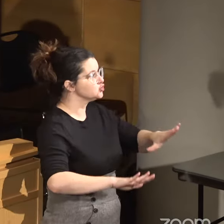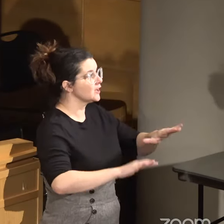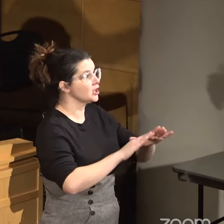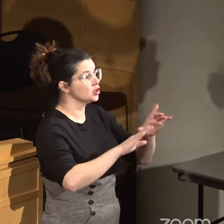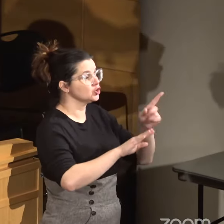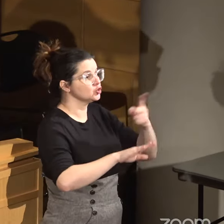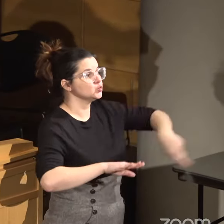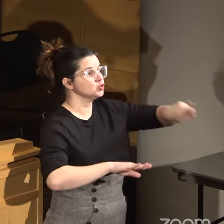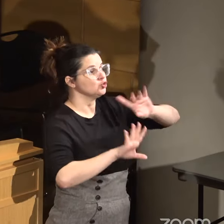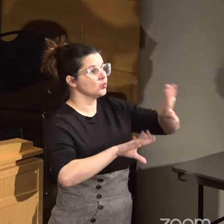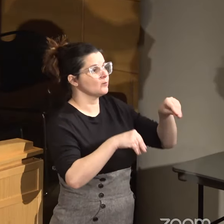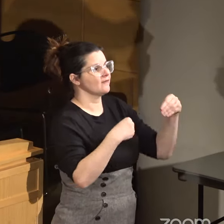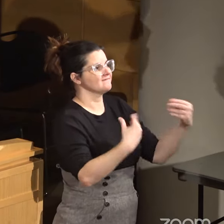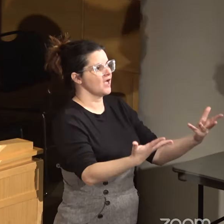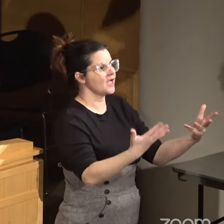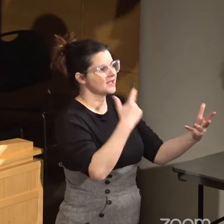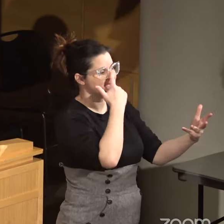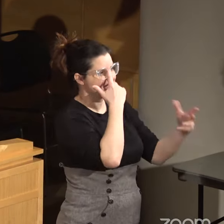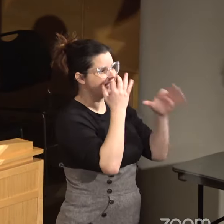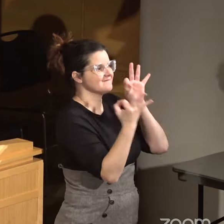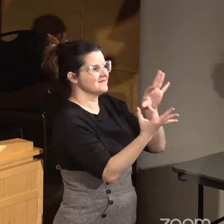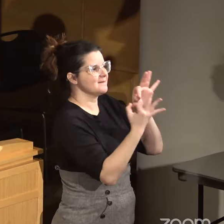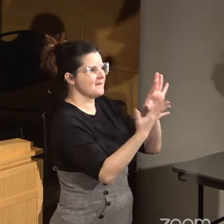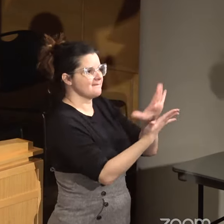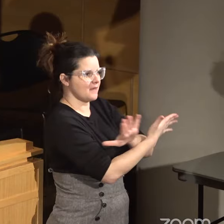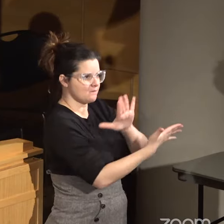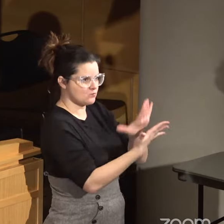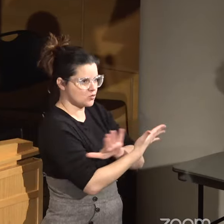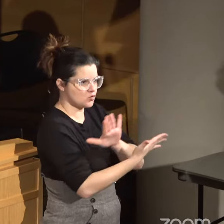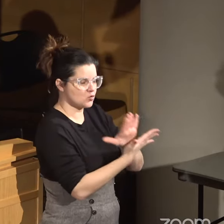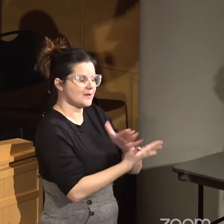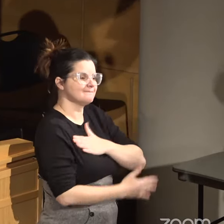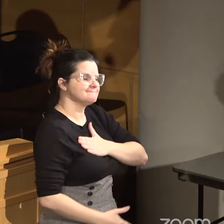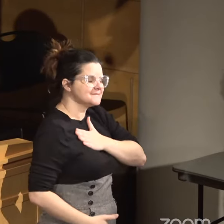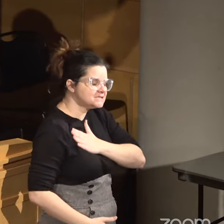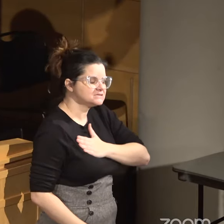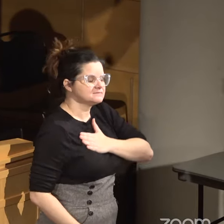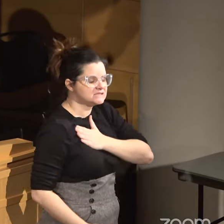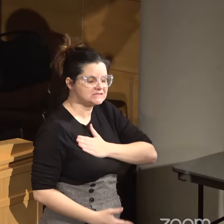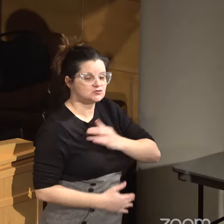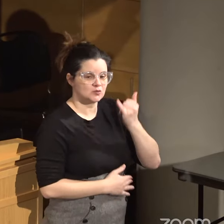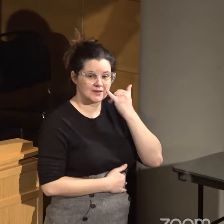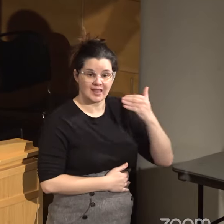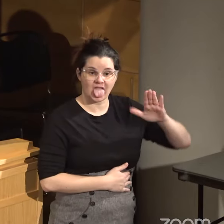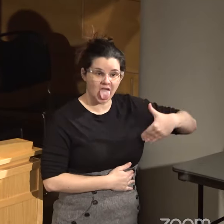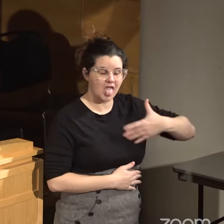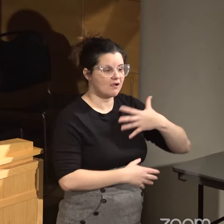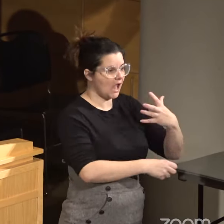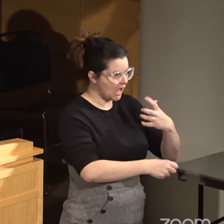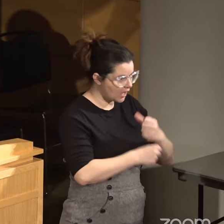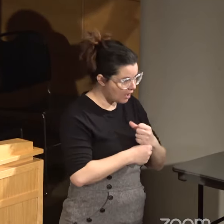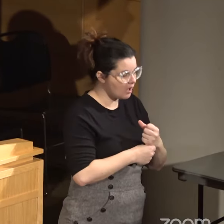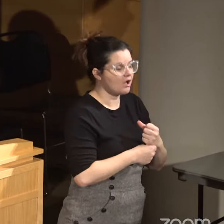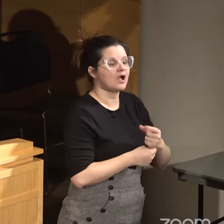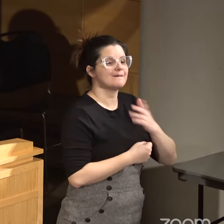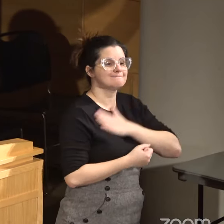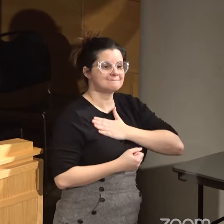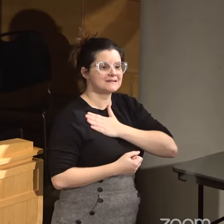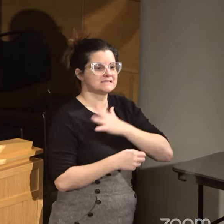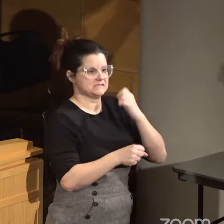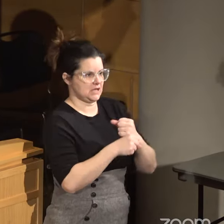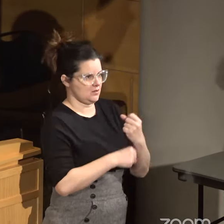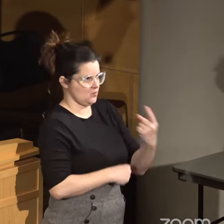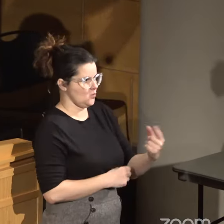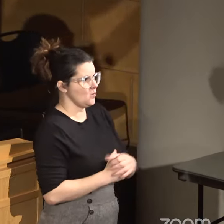were given a feedback sheet, please, please, if you have not gotten it, please get